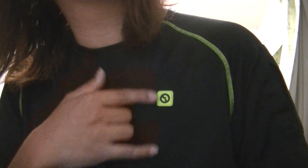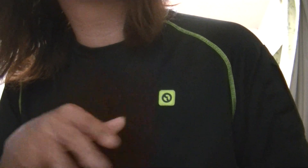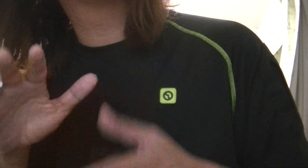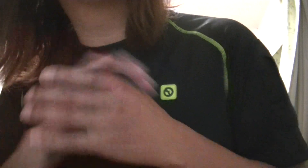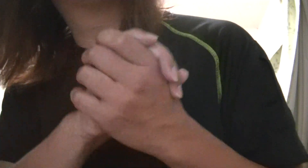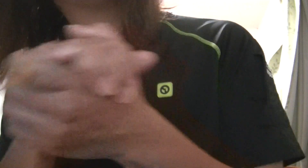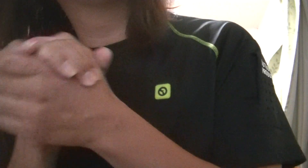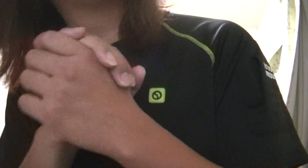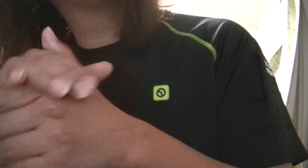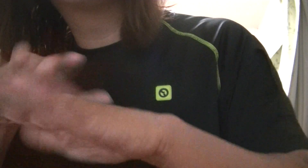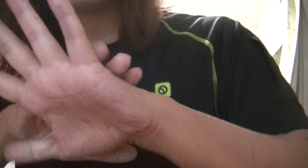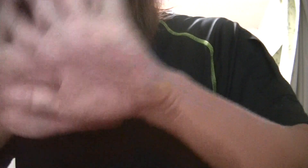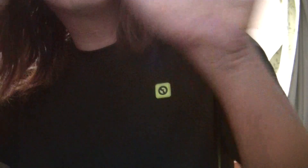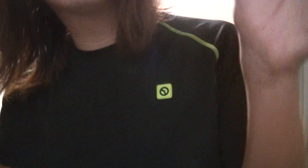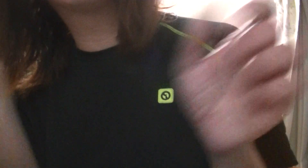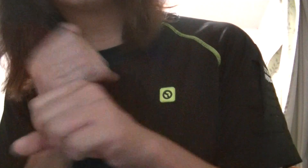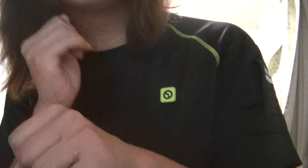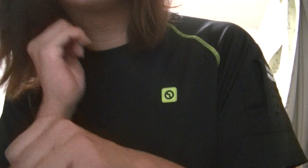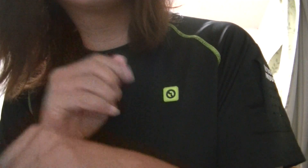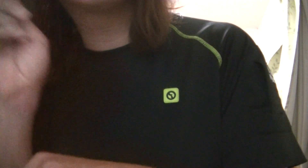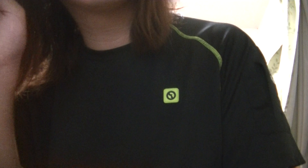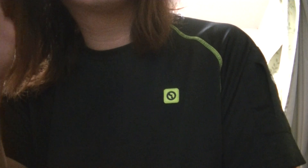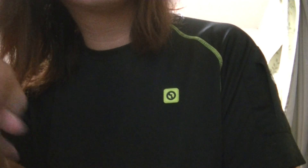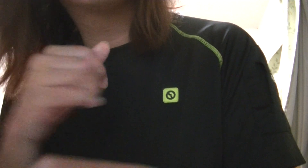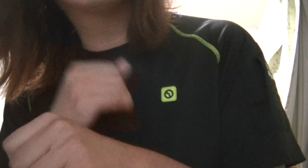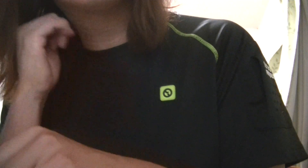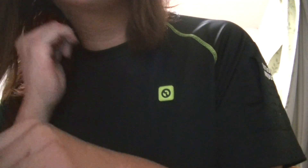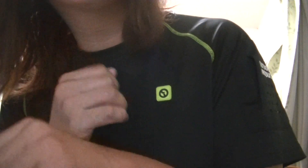true we can make a brighter day It's you and me